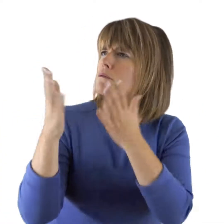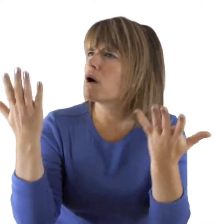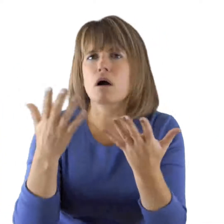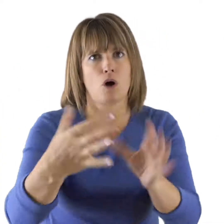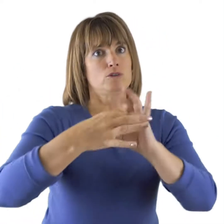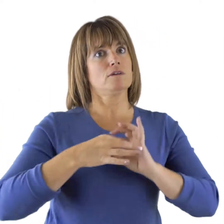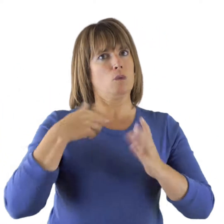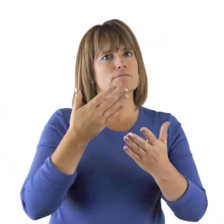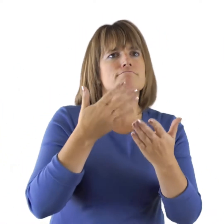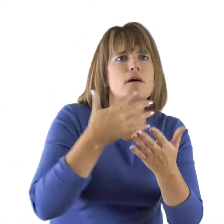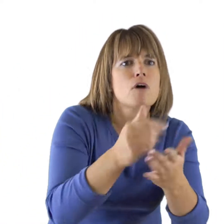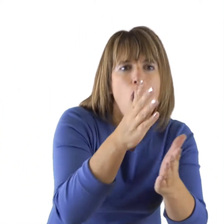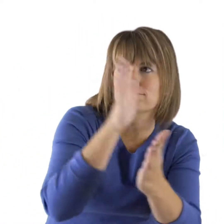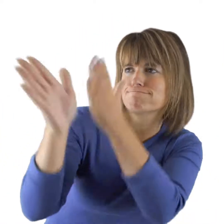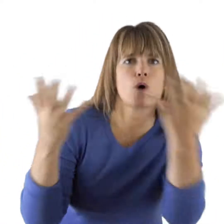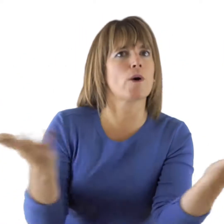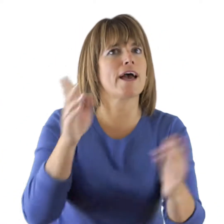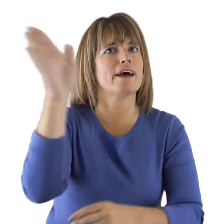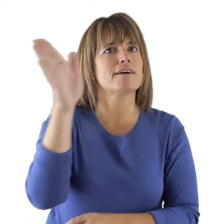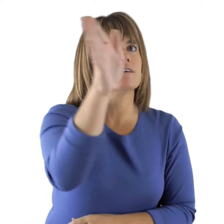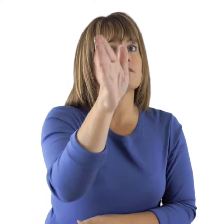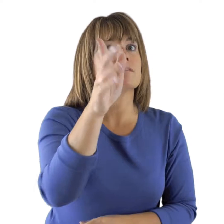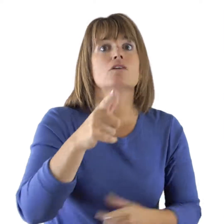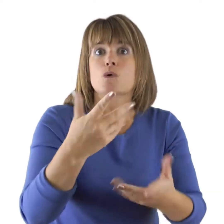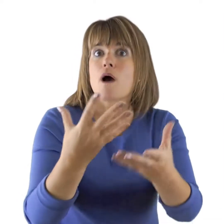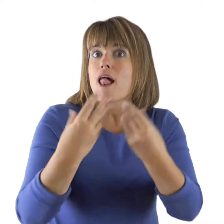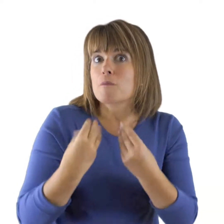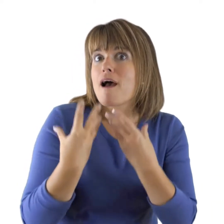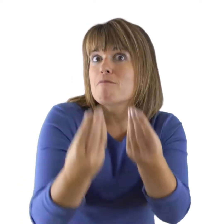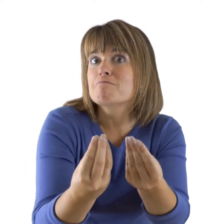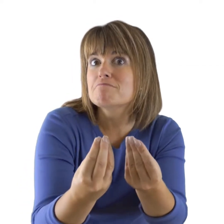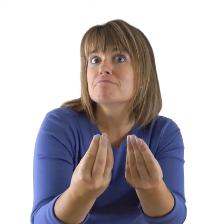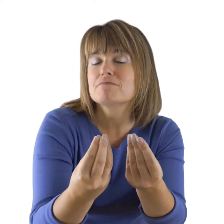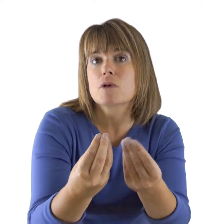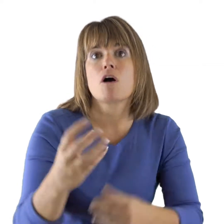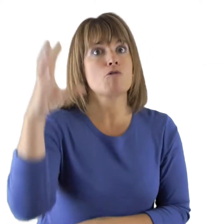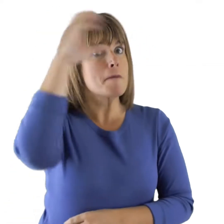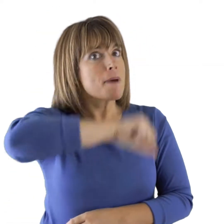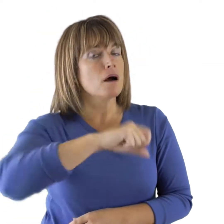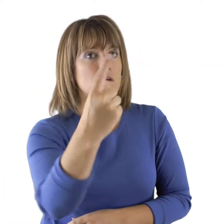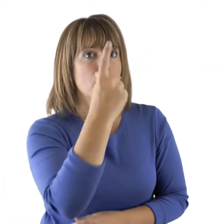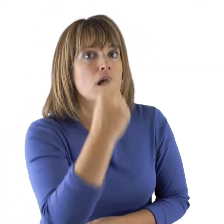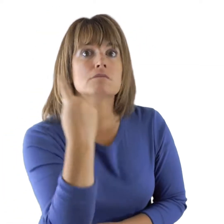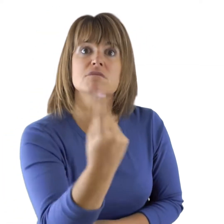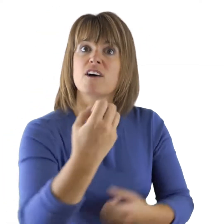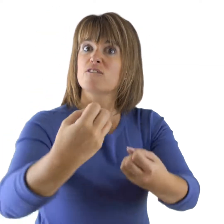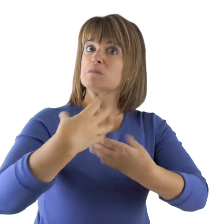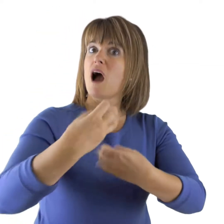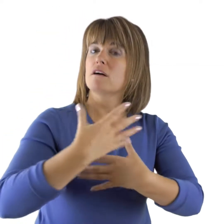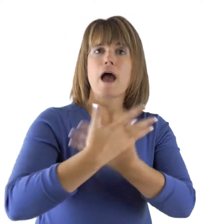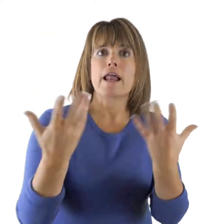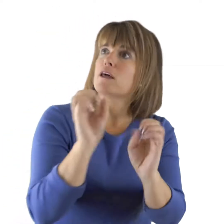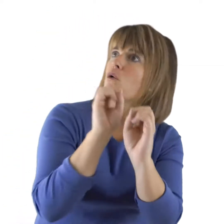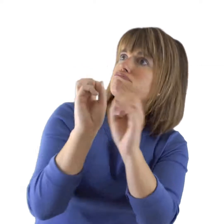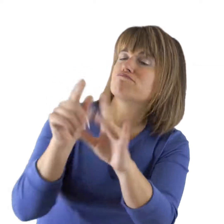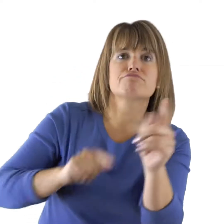If you don't know where to go, then you can always come to us and we will help. Remember, you can leave feedback on